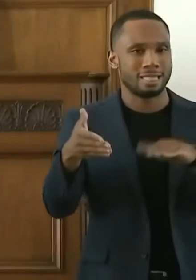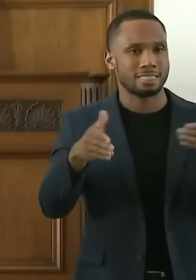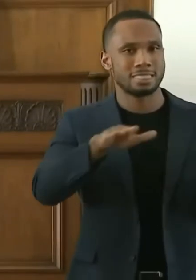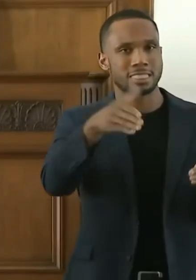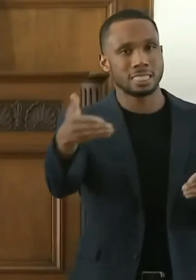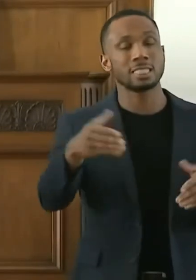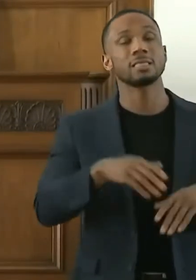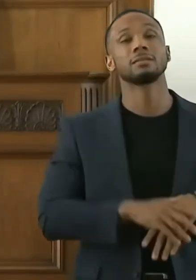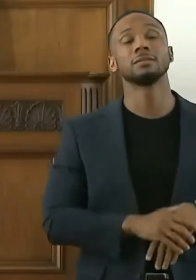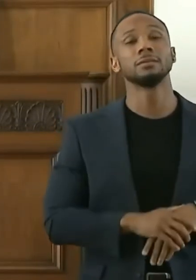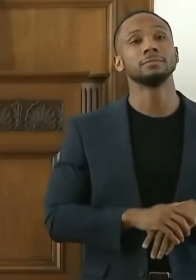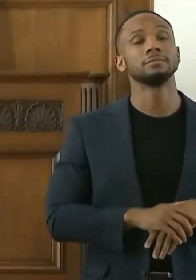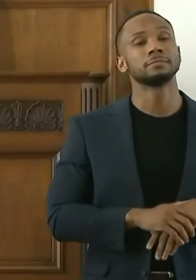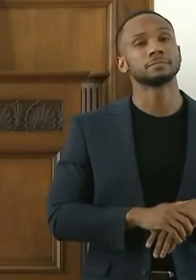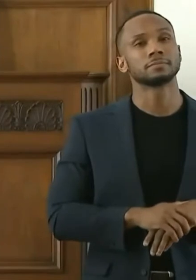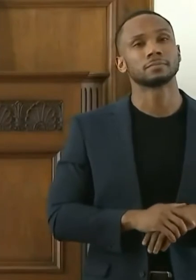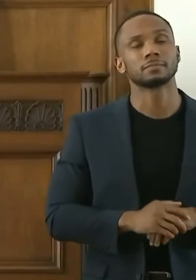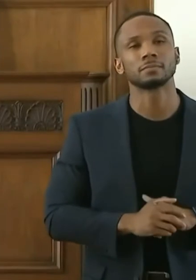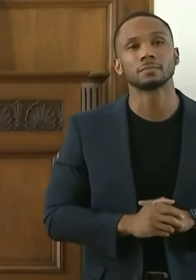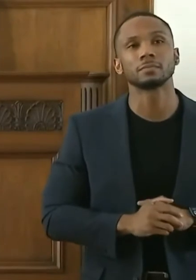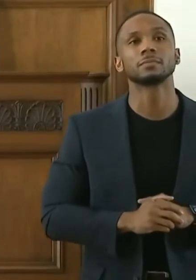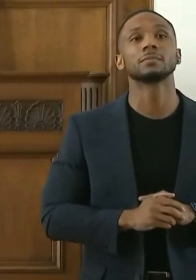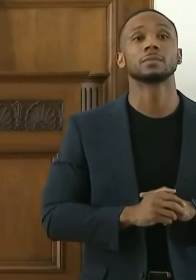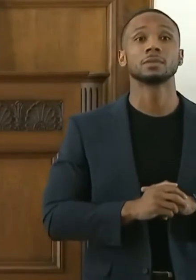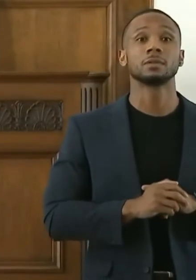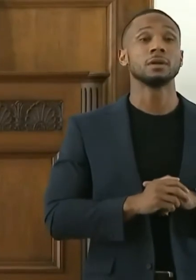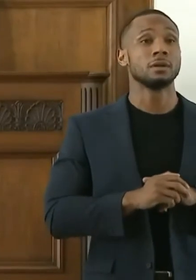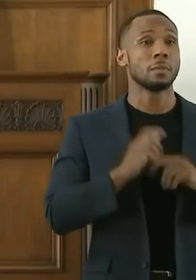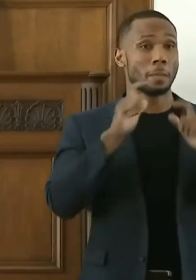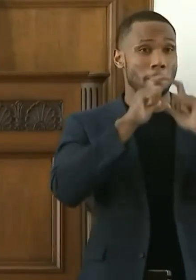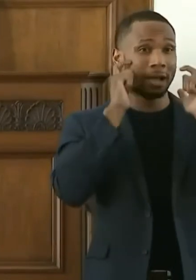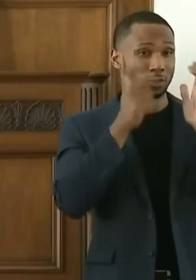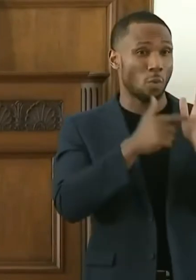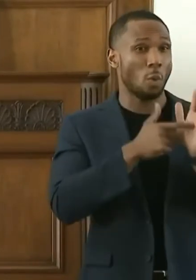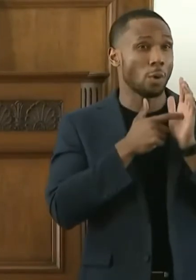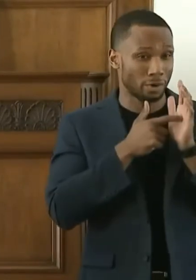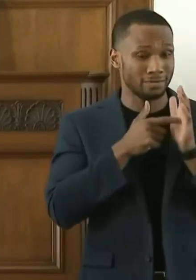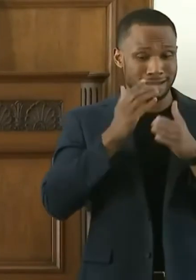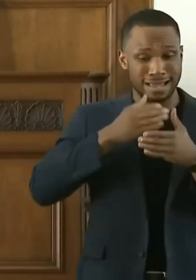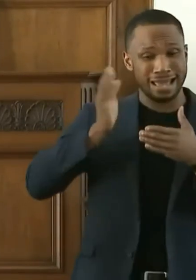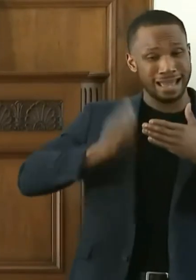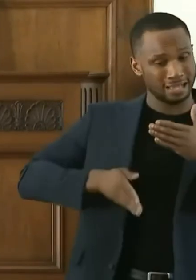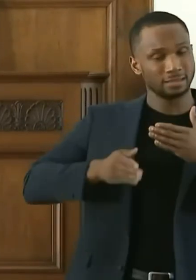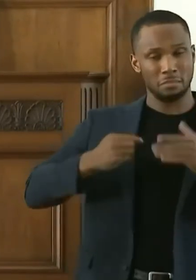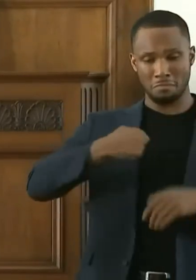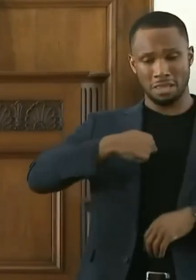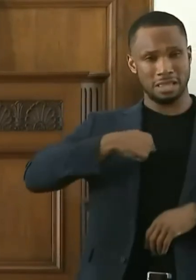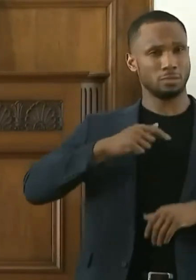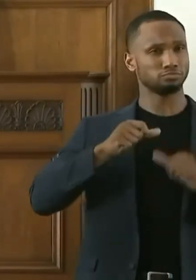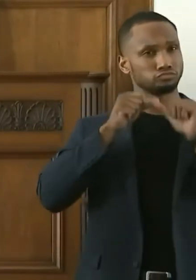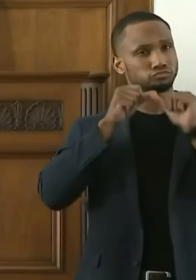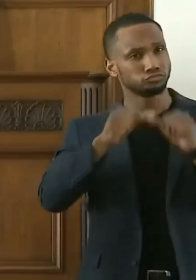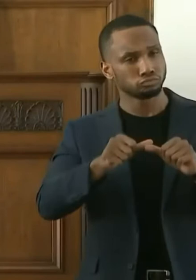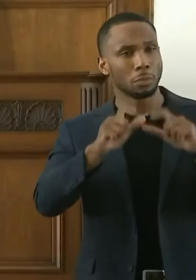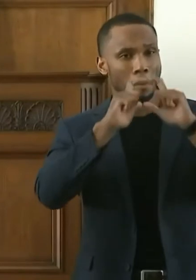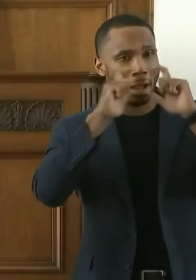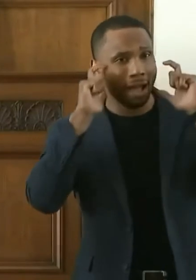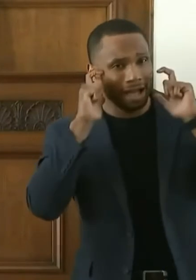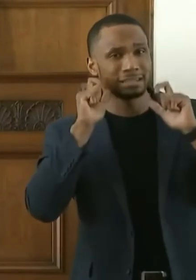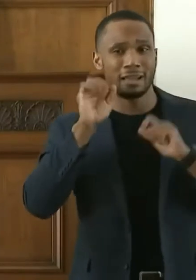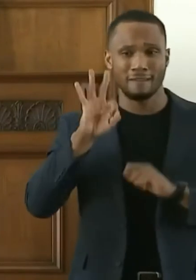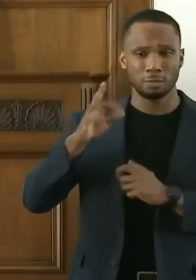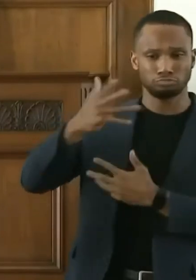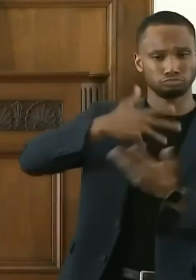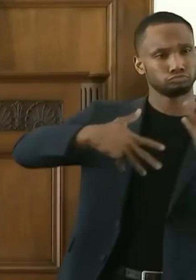And even when we lift the mask order, I will continue to wear my mask while I'm around others and